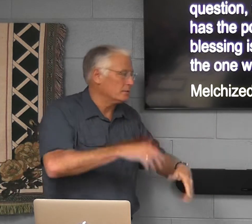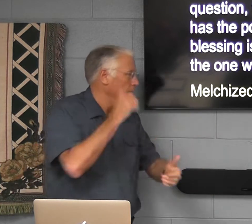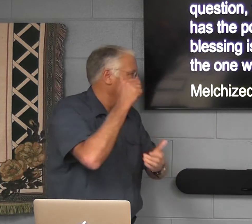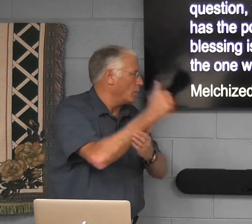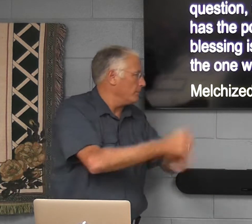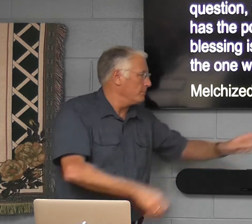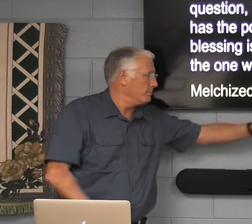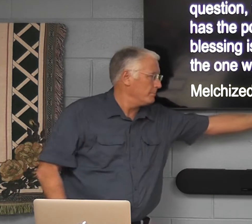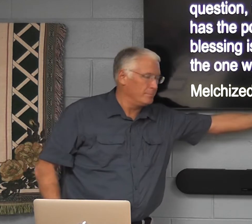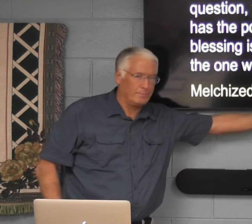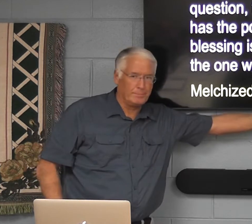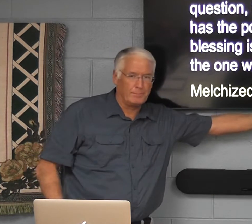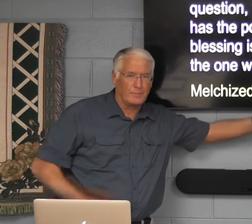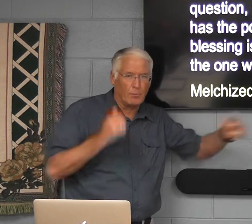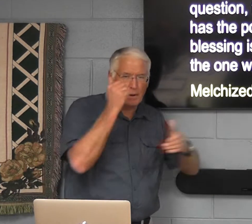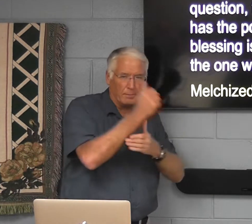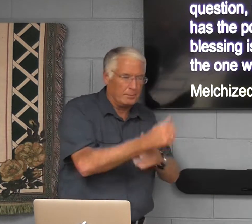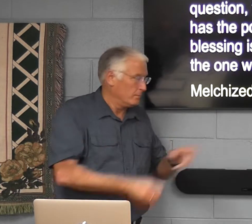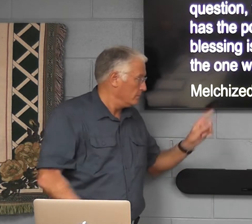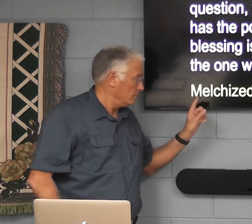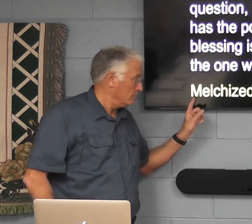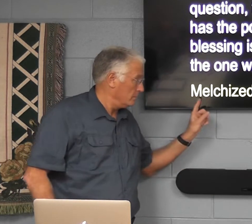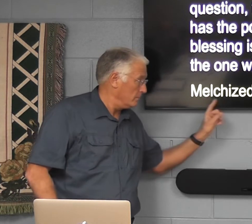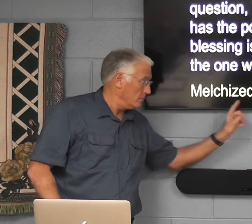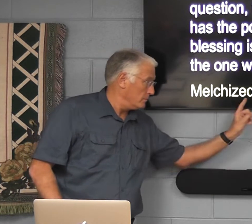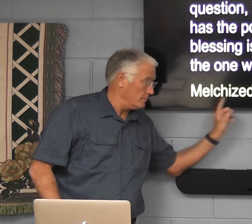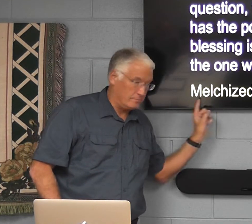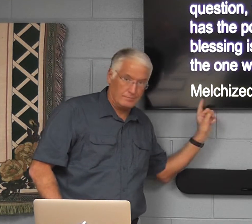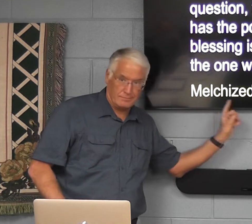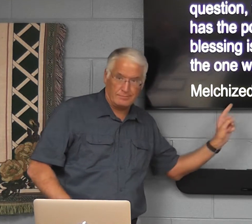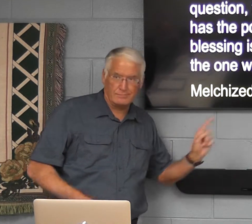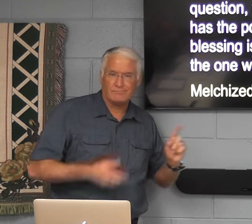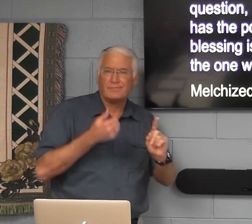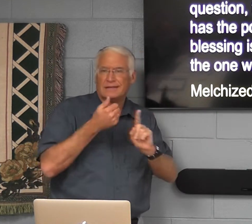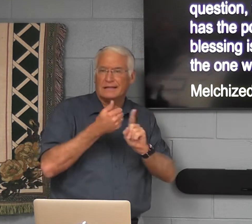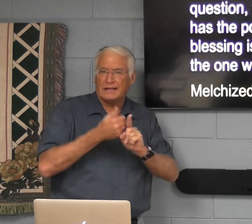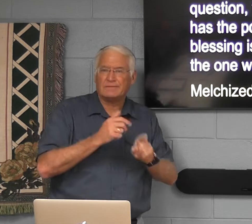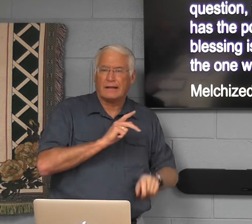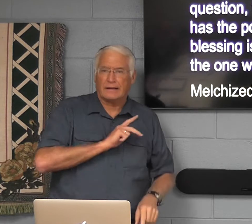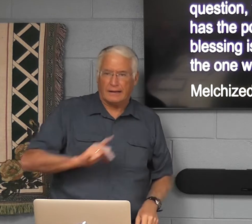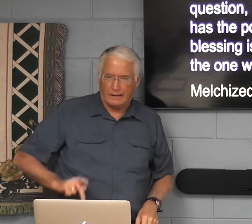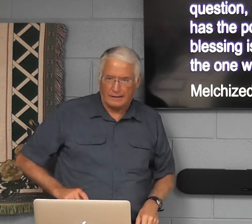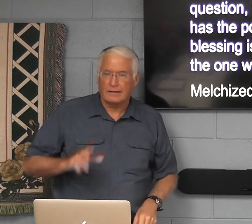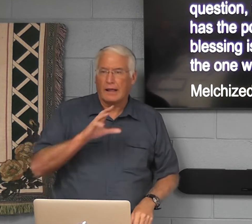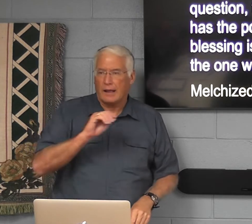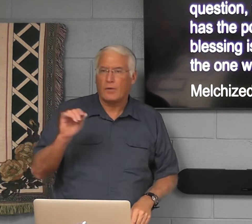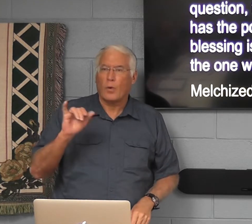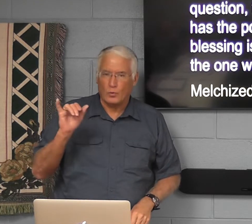the